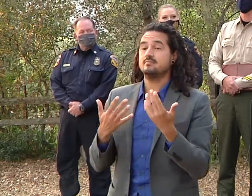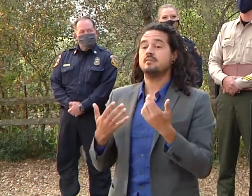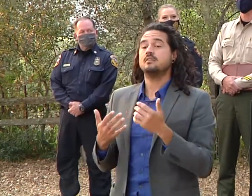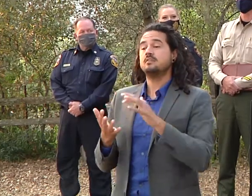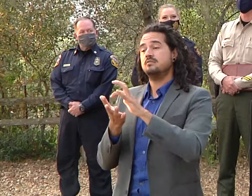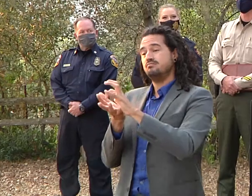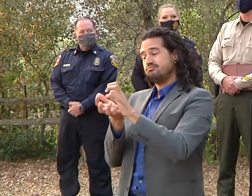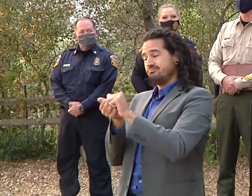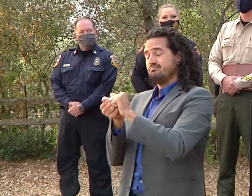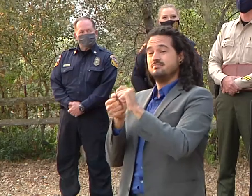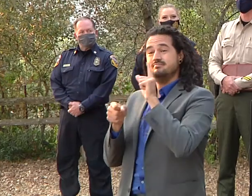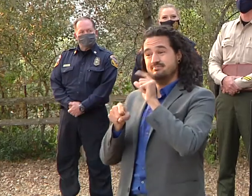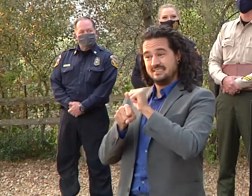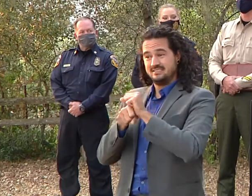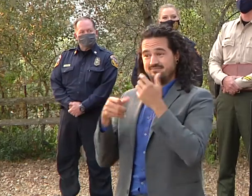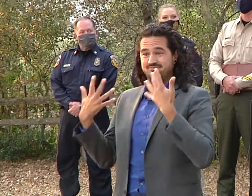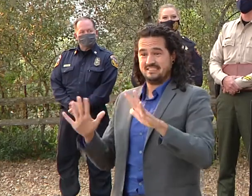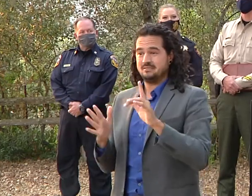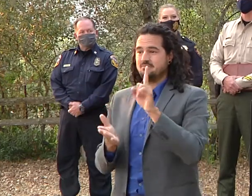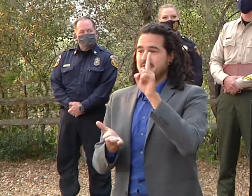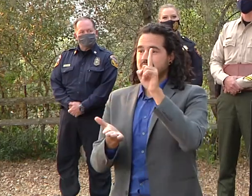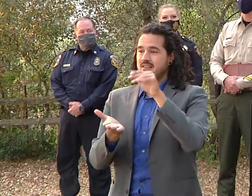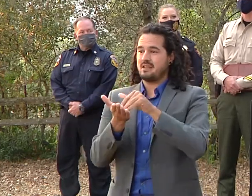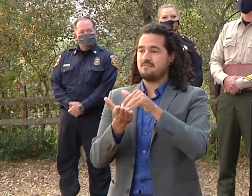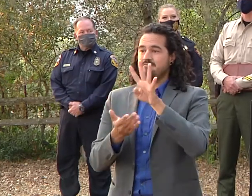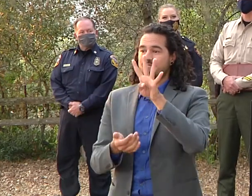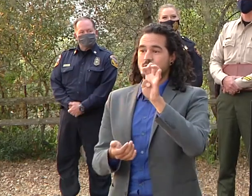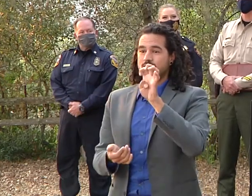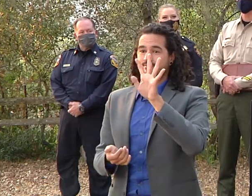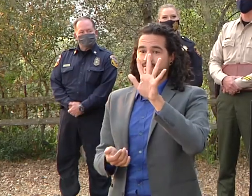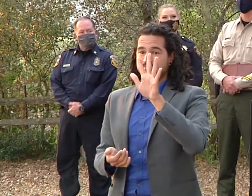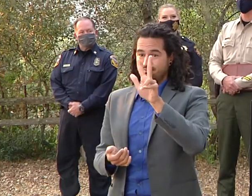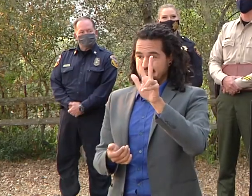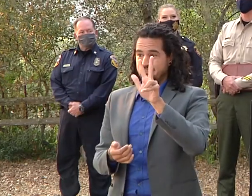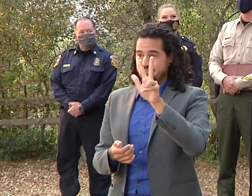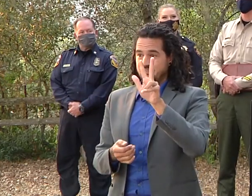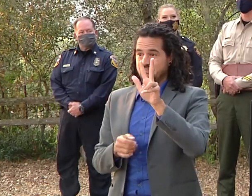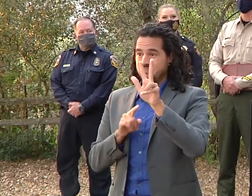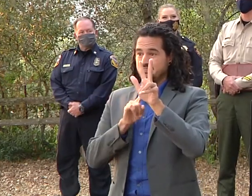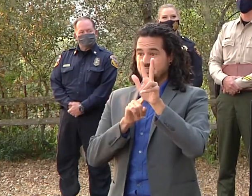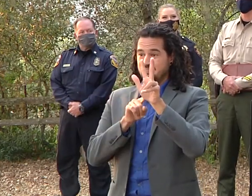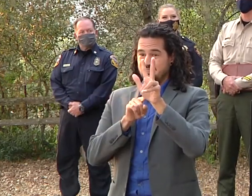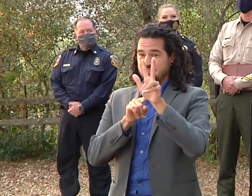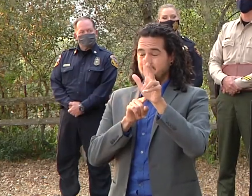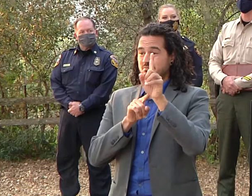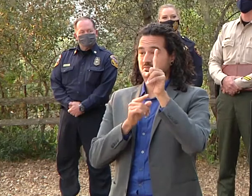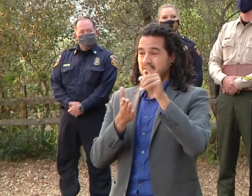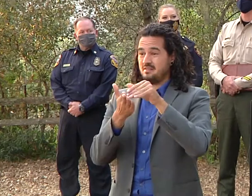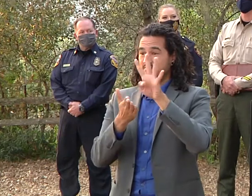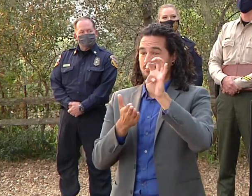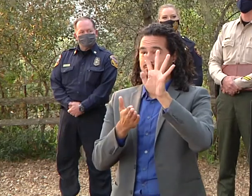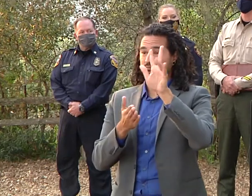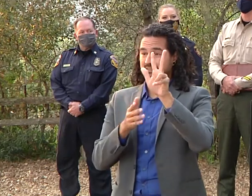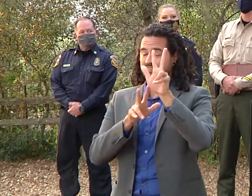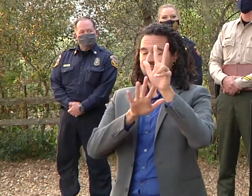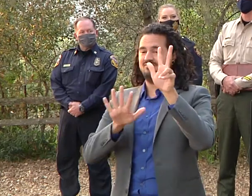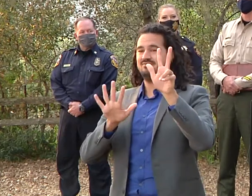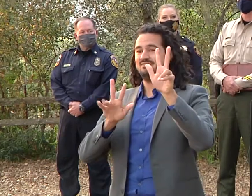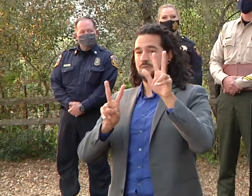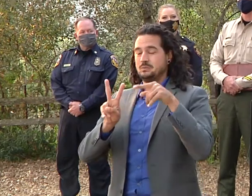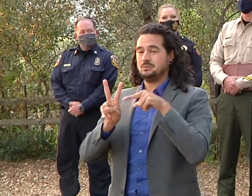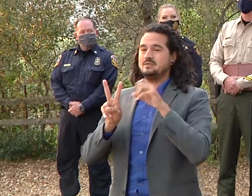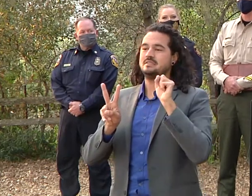one thousand four hundred and fifty three of those one thousand four hundred and fifty three fifty two are in san mateo county